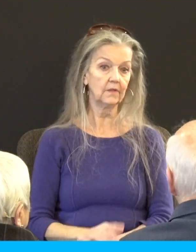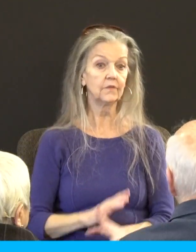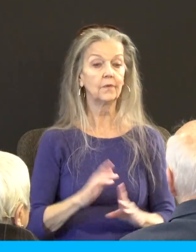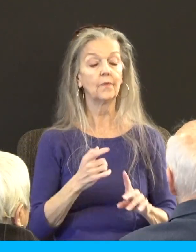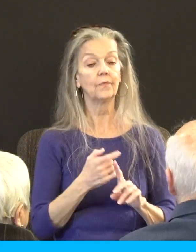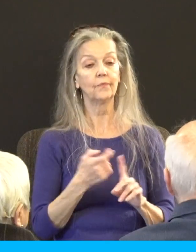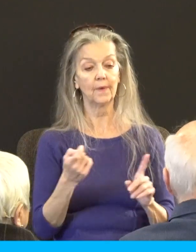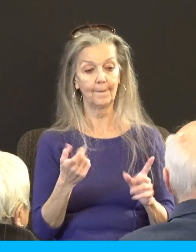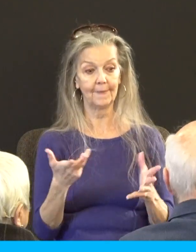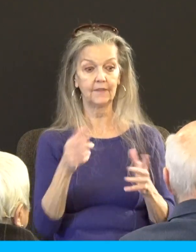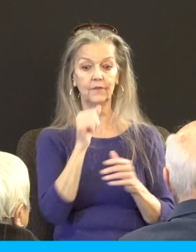to you,